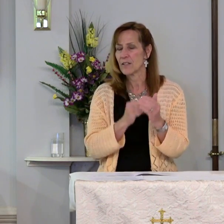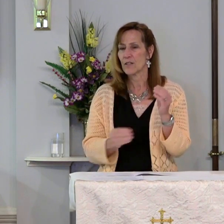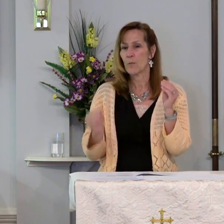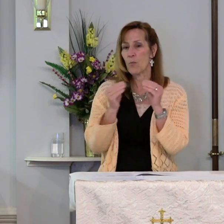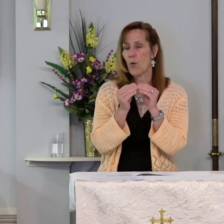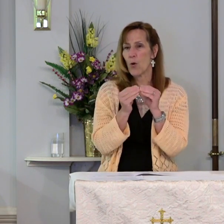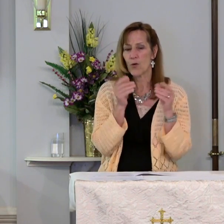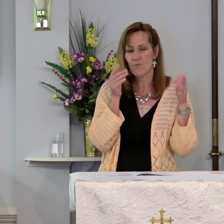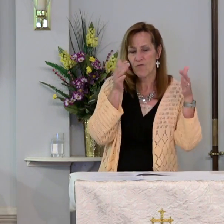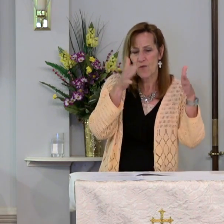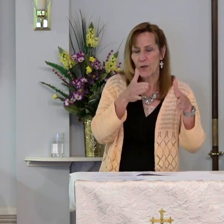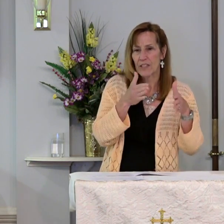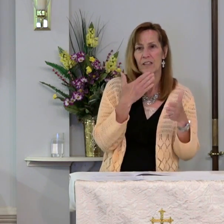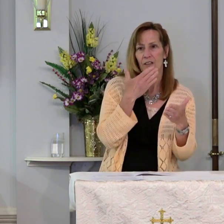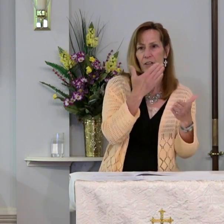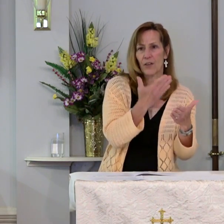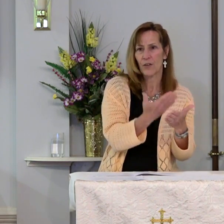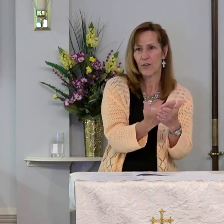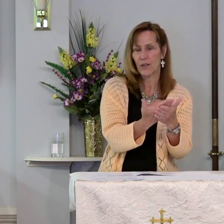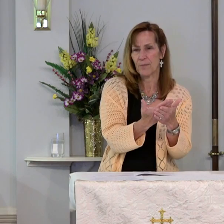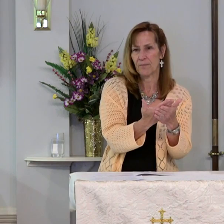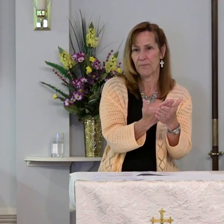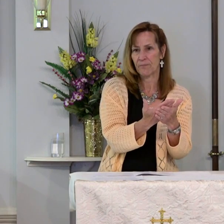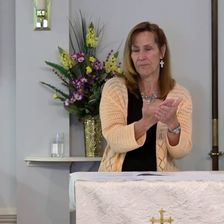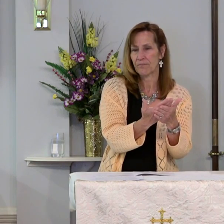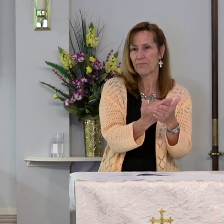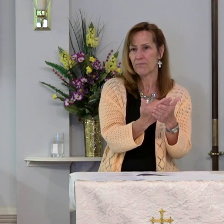to incredible proportions.